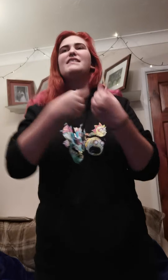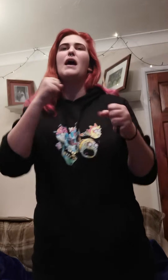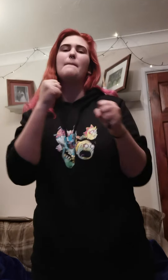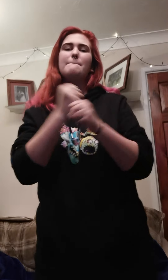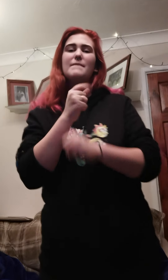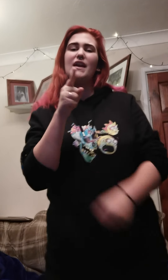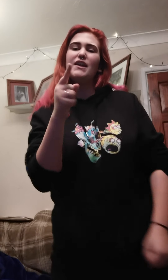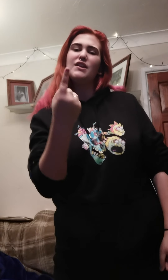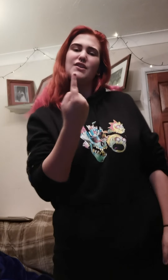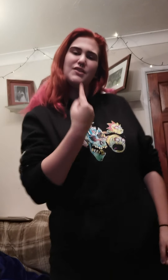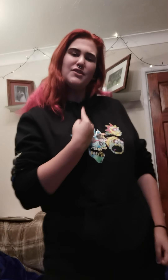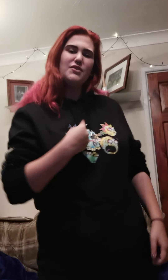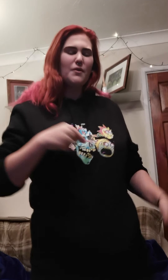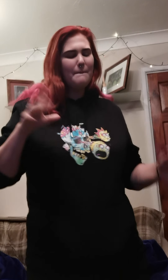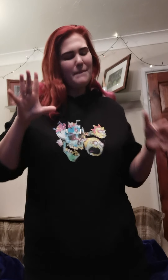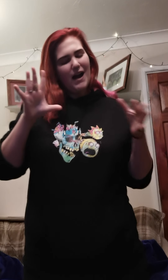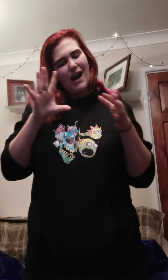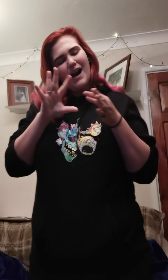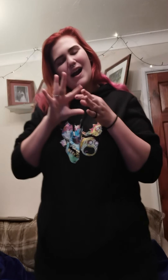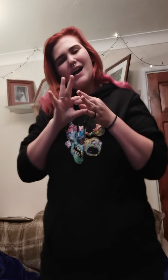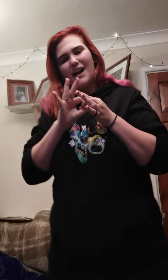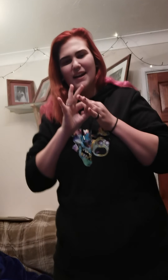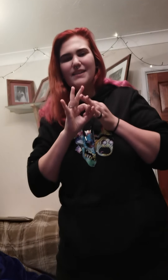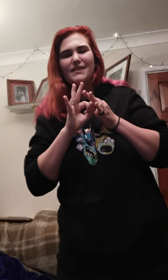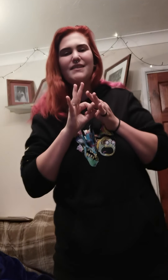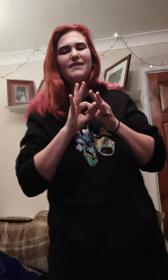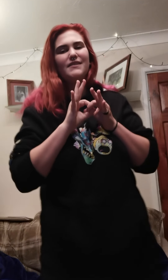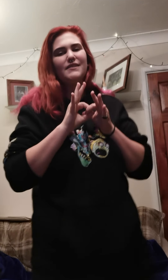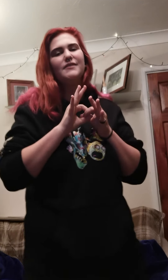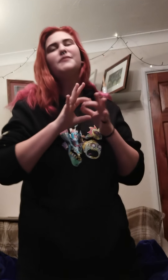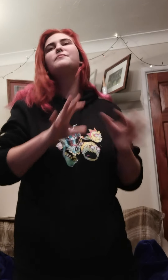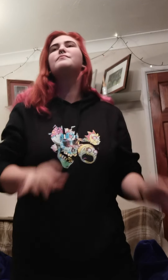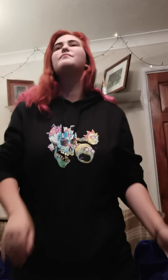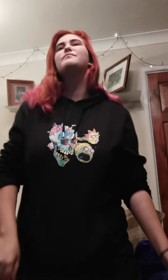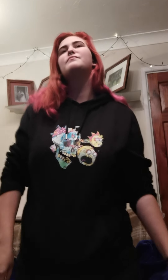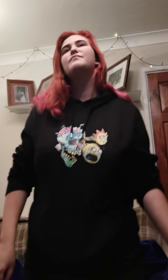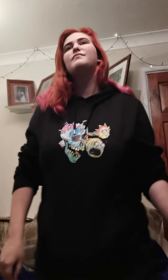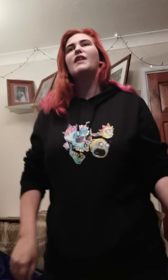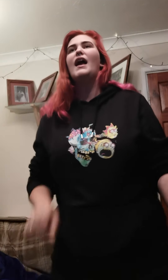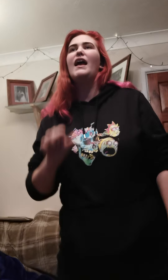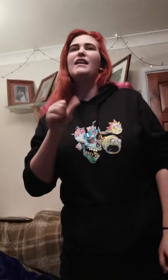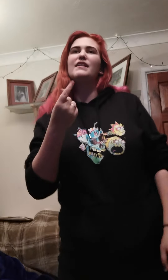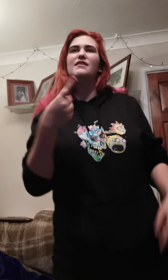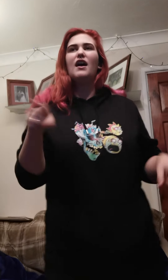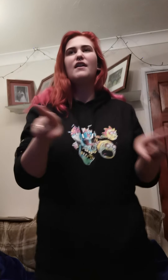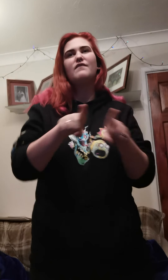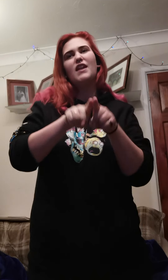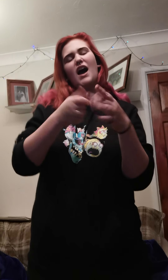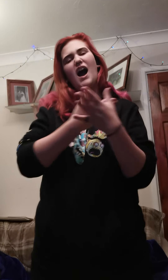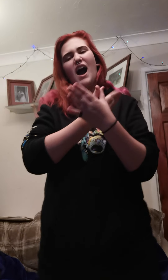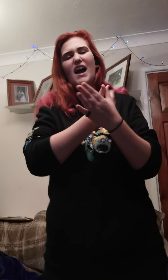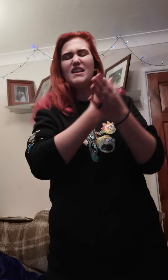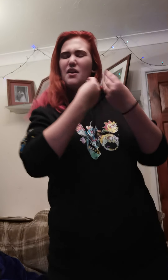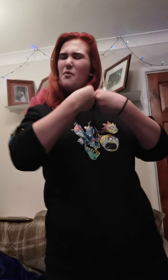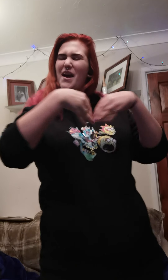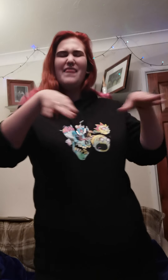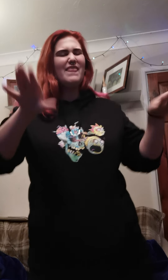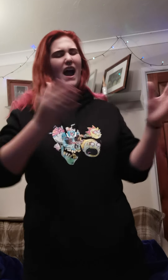that make you mine And if I'm flying without